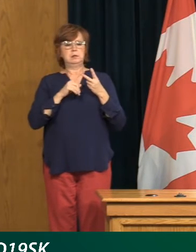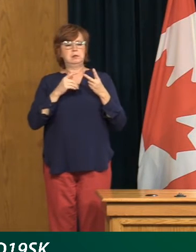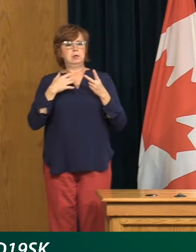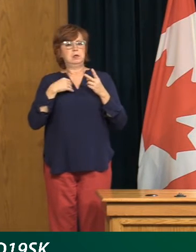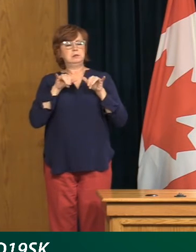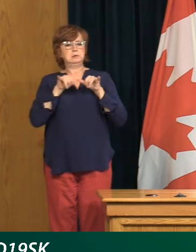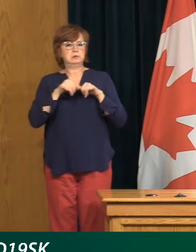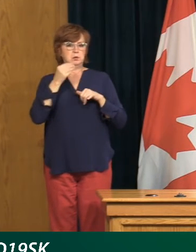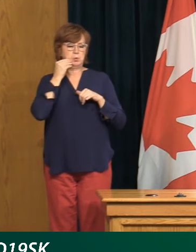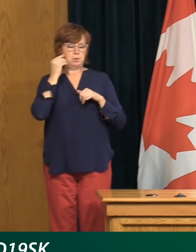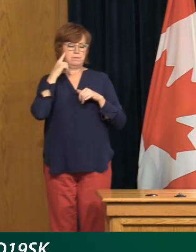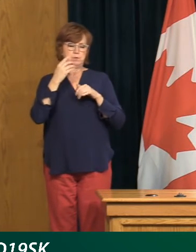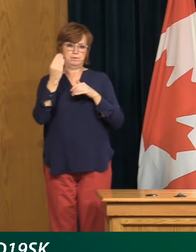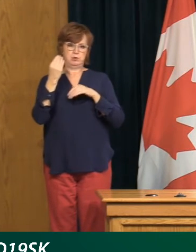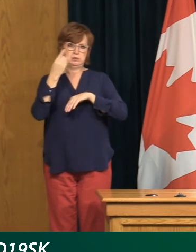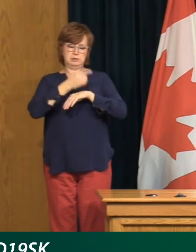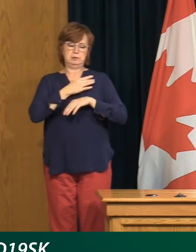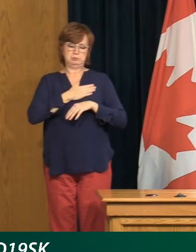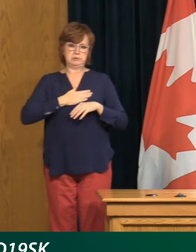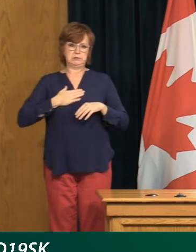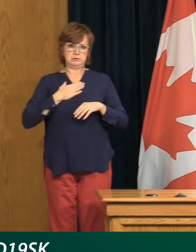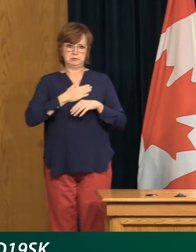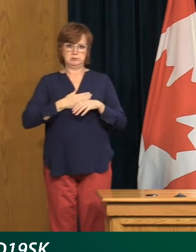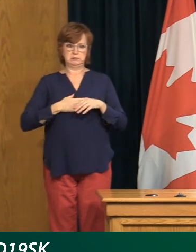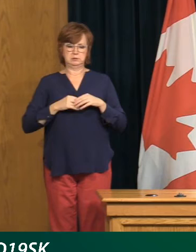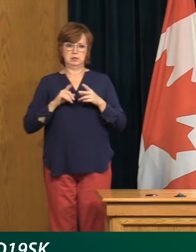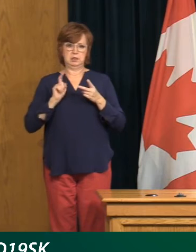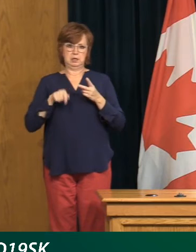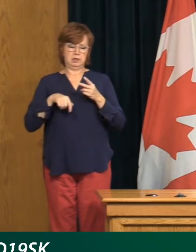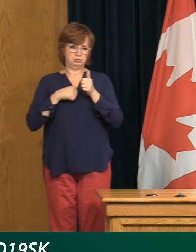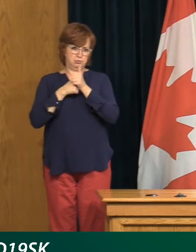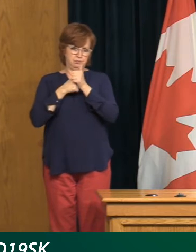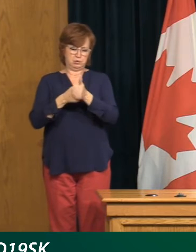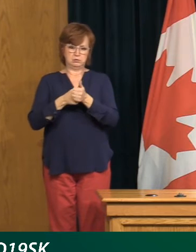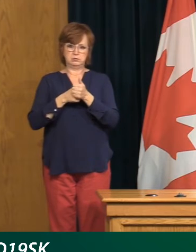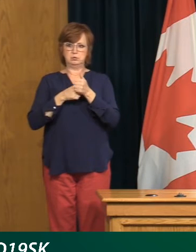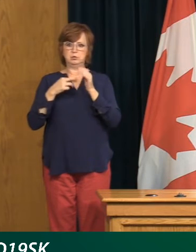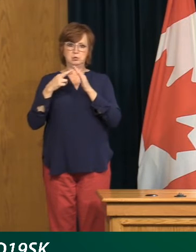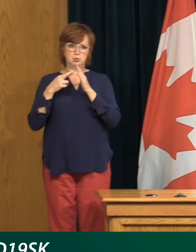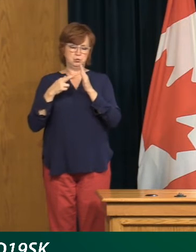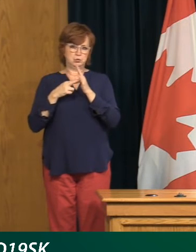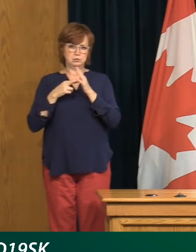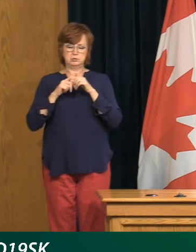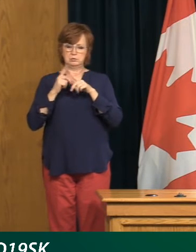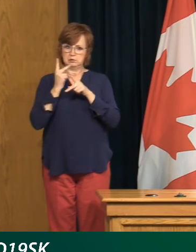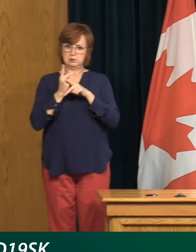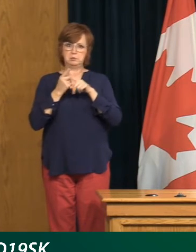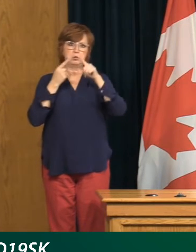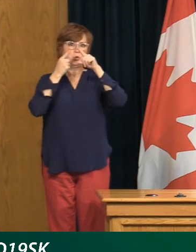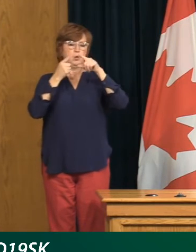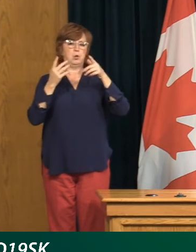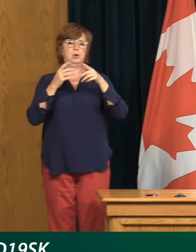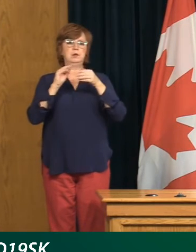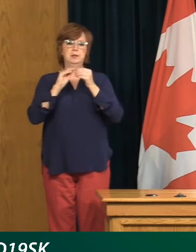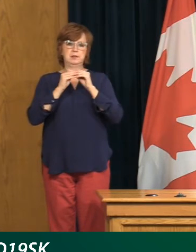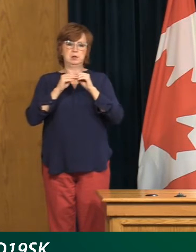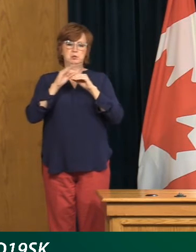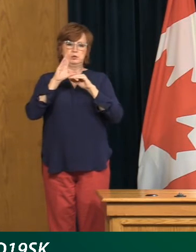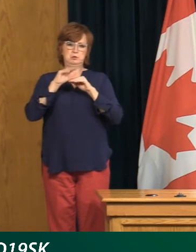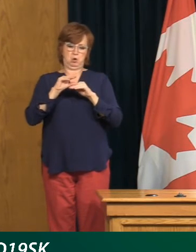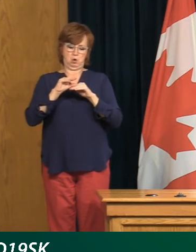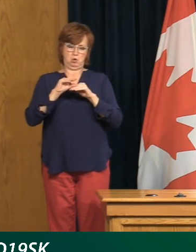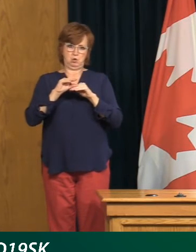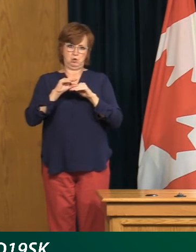essential measures beyond the overall general measures we should all follow to make sure that our case numbers remain low. On another